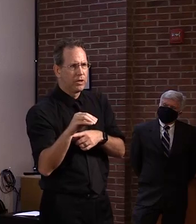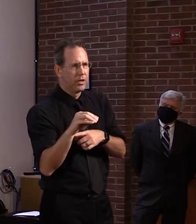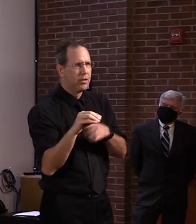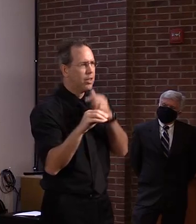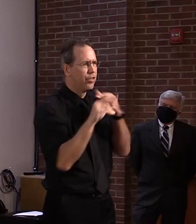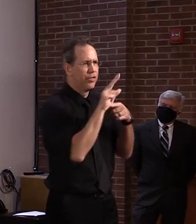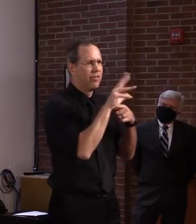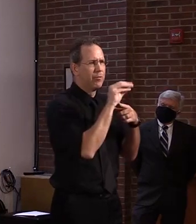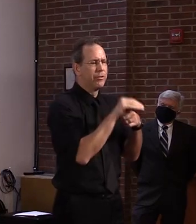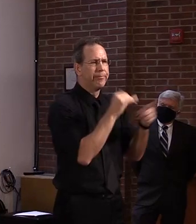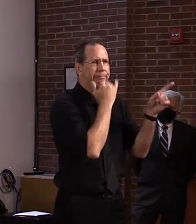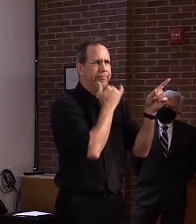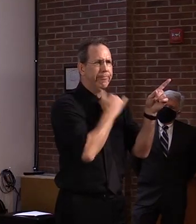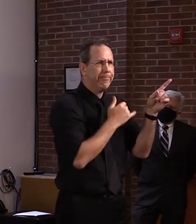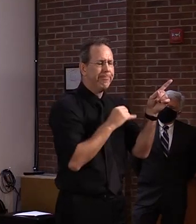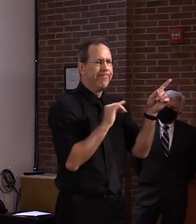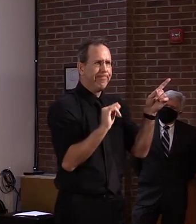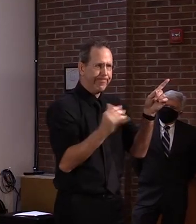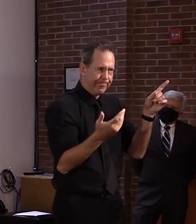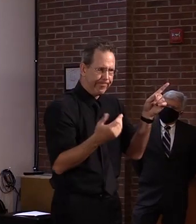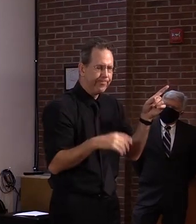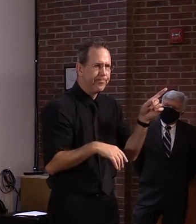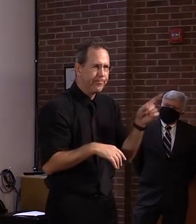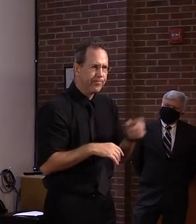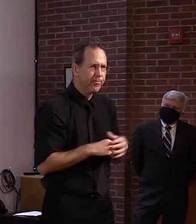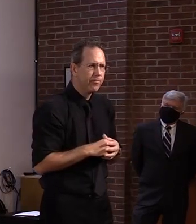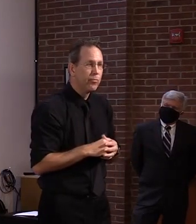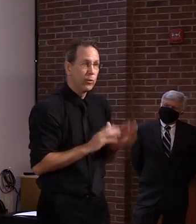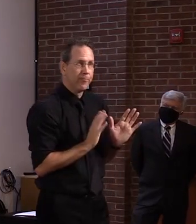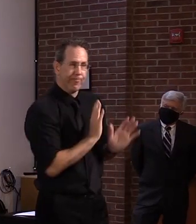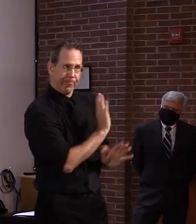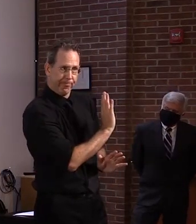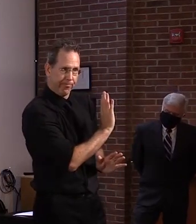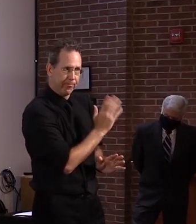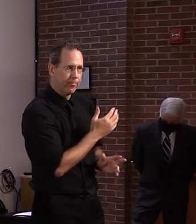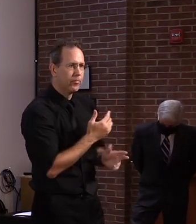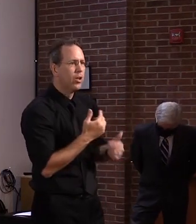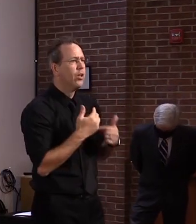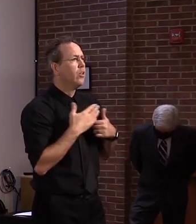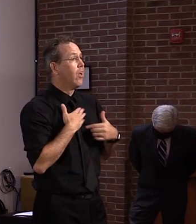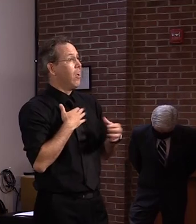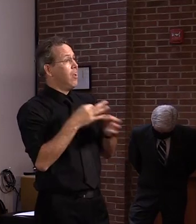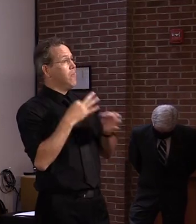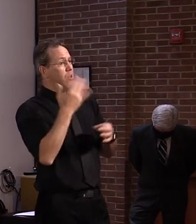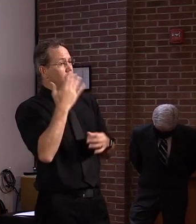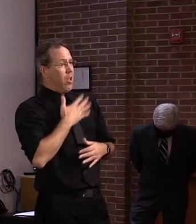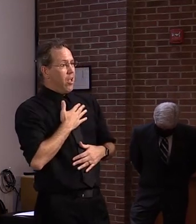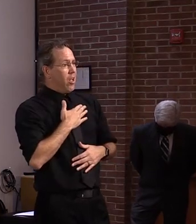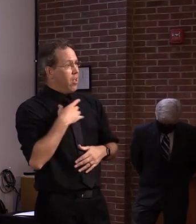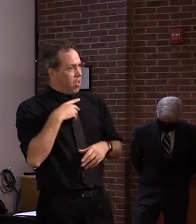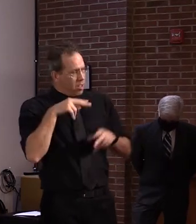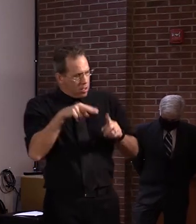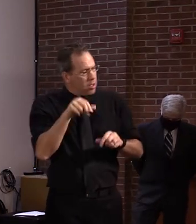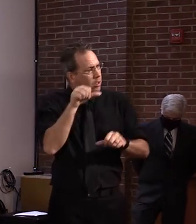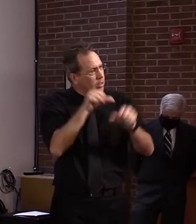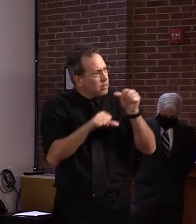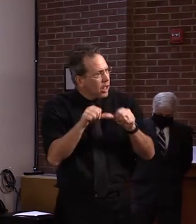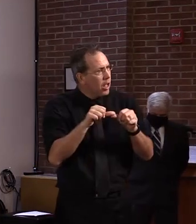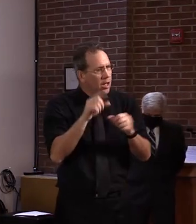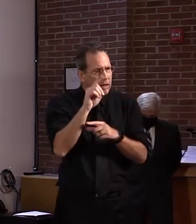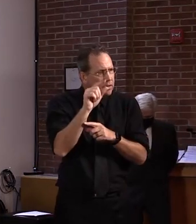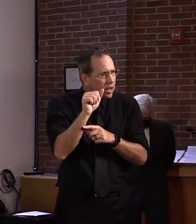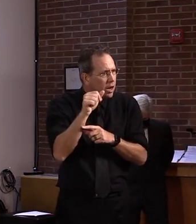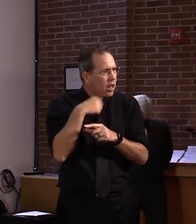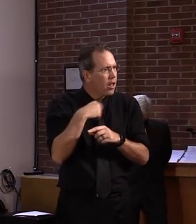to your second question this way, because this is what the scientific community does. It looks at data from credible sources